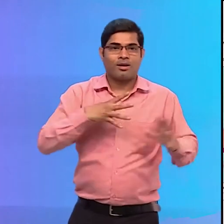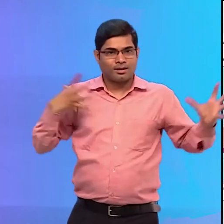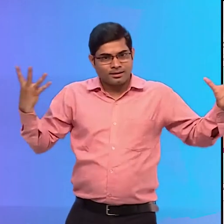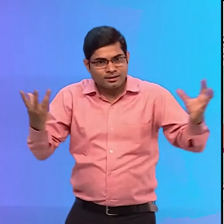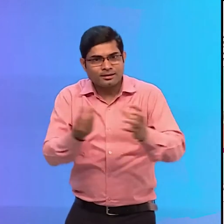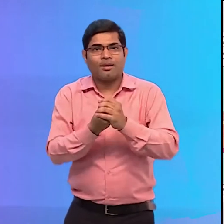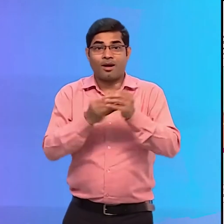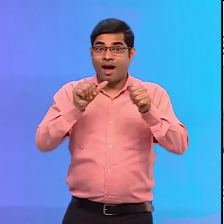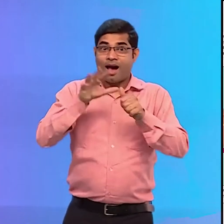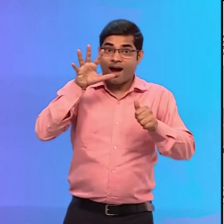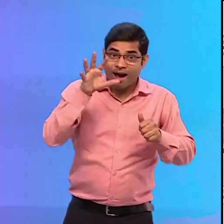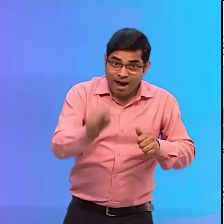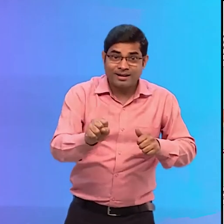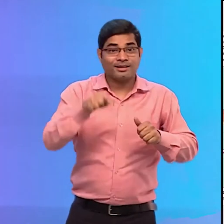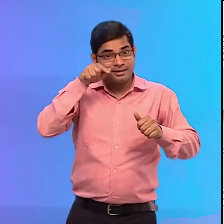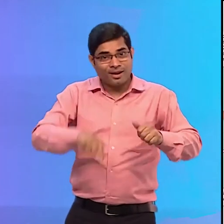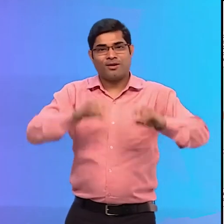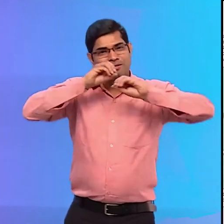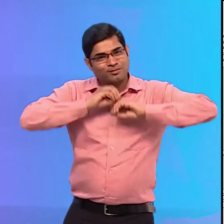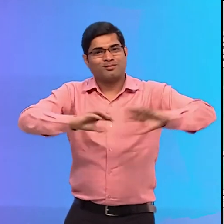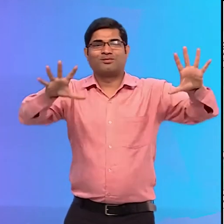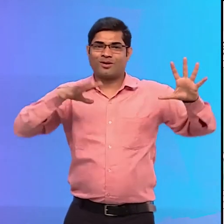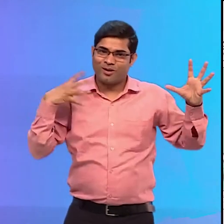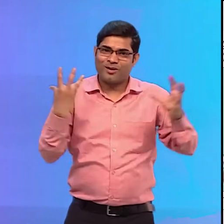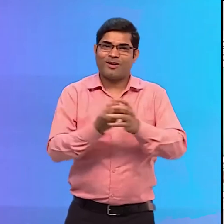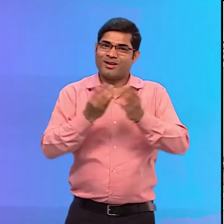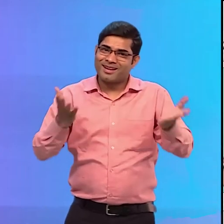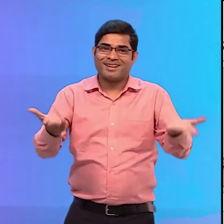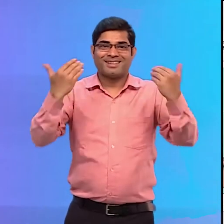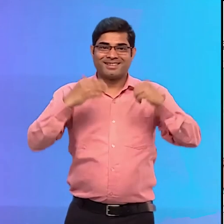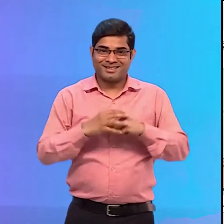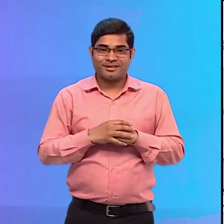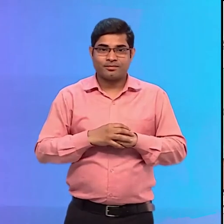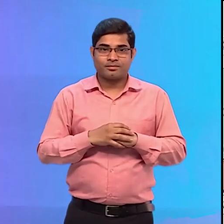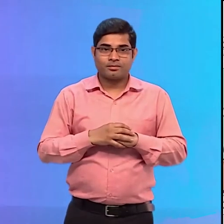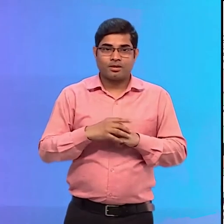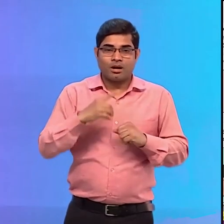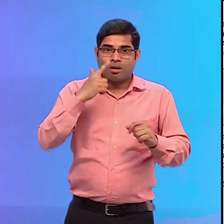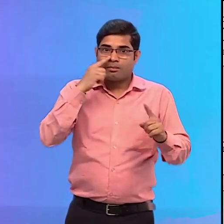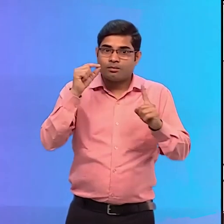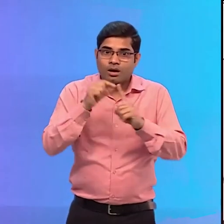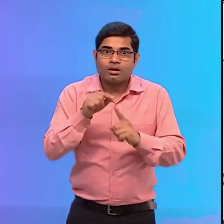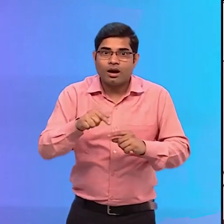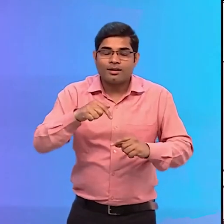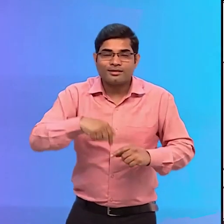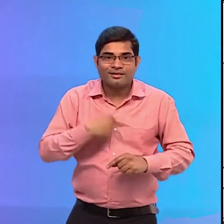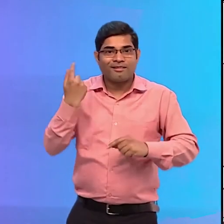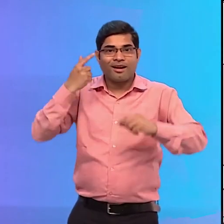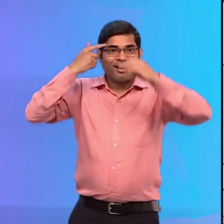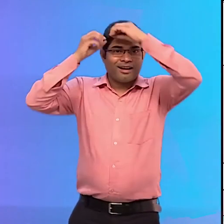They said together We will spread the message Priya already imagines